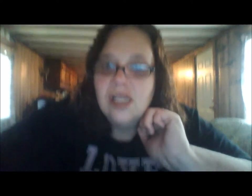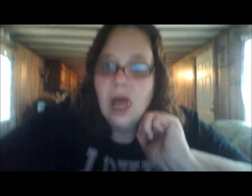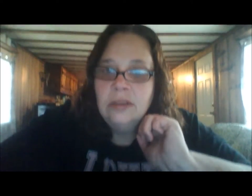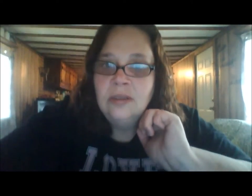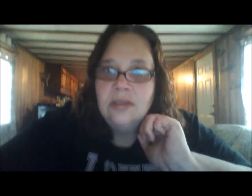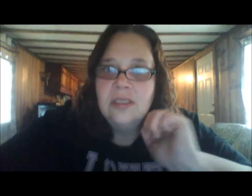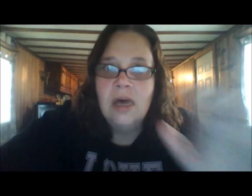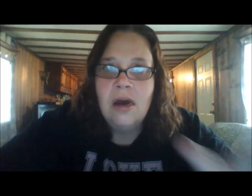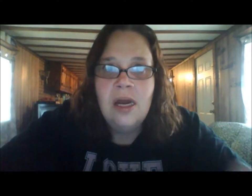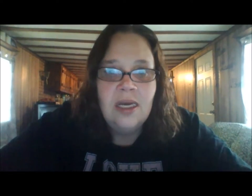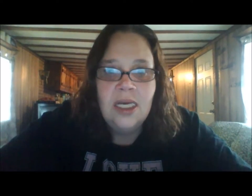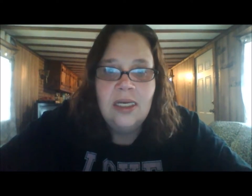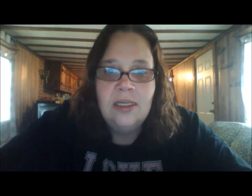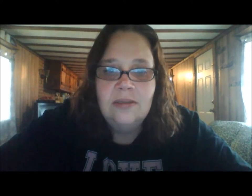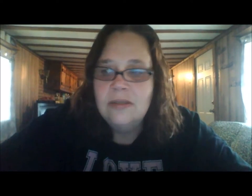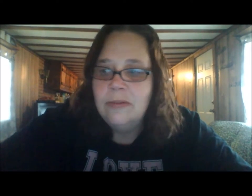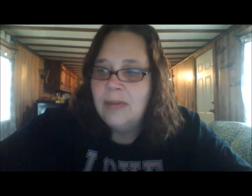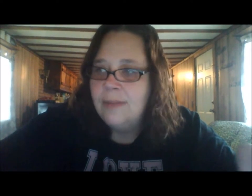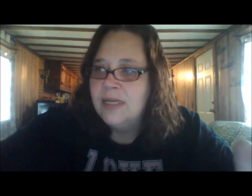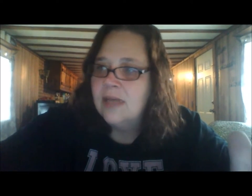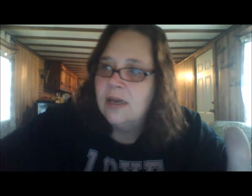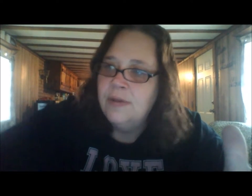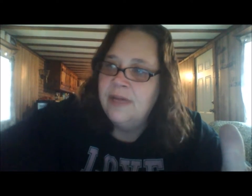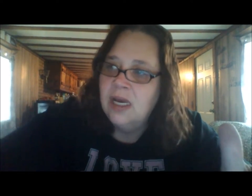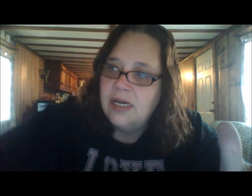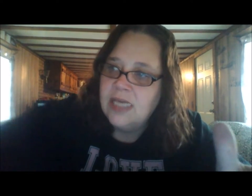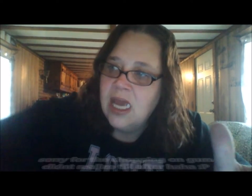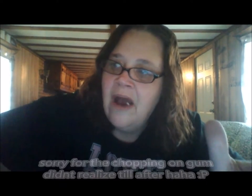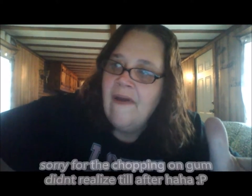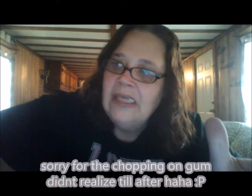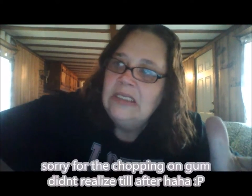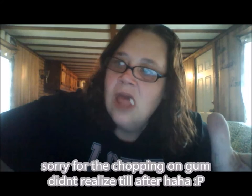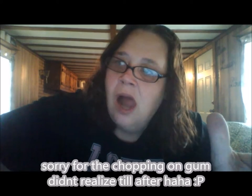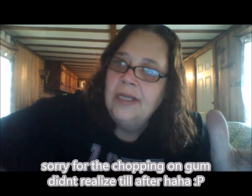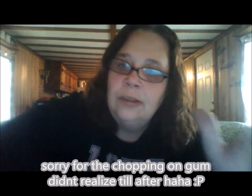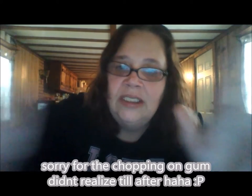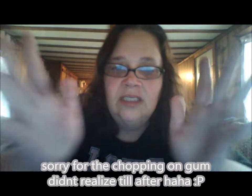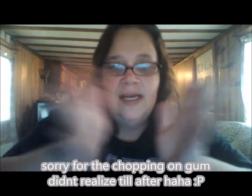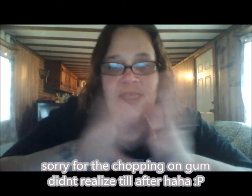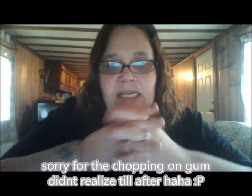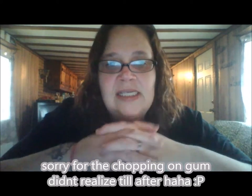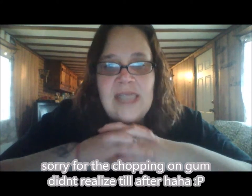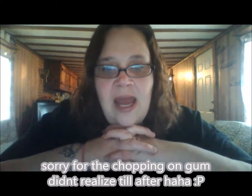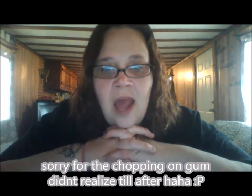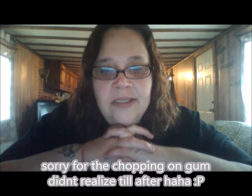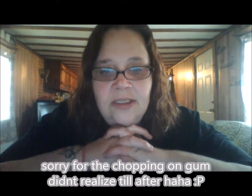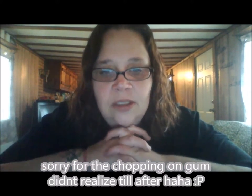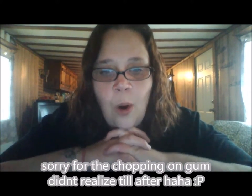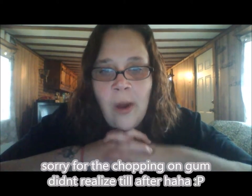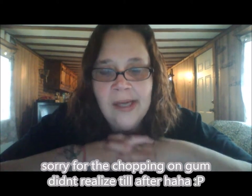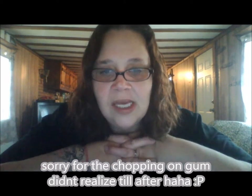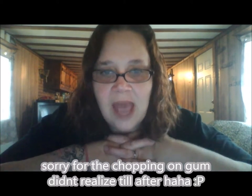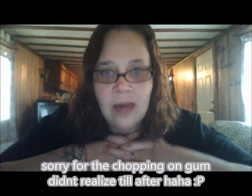Valentine's Day. yeah.